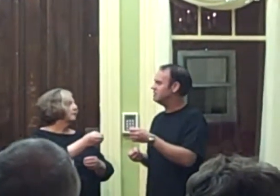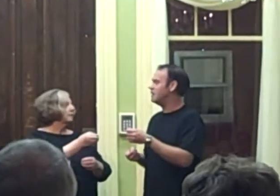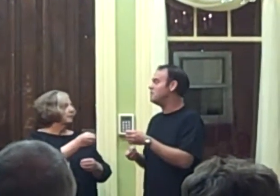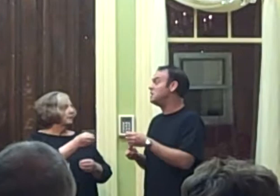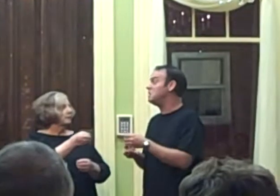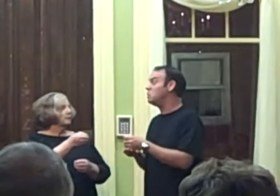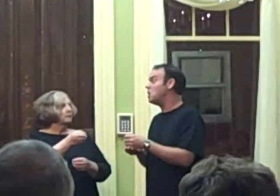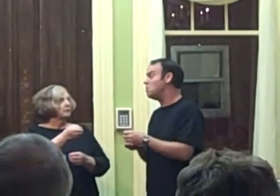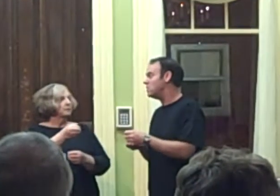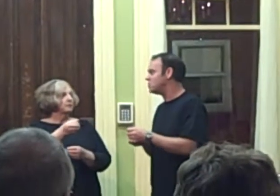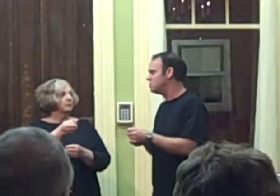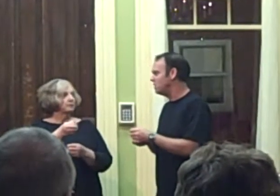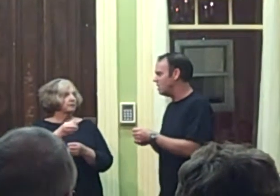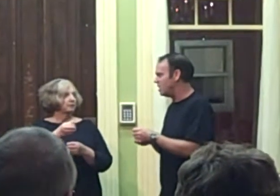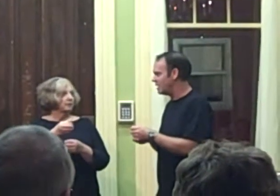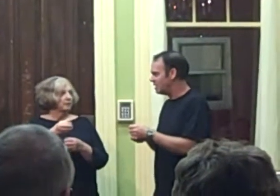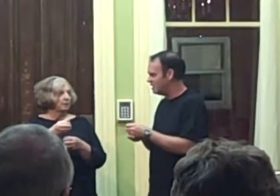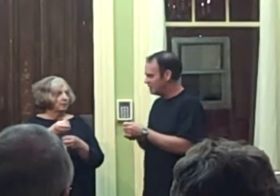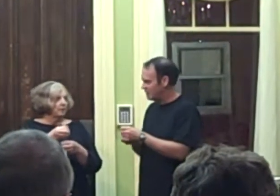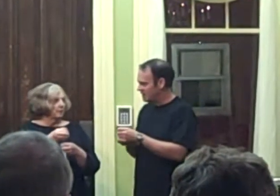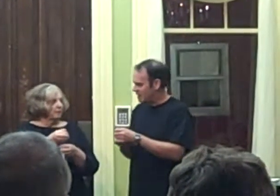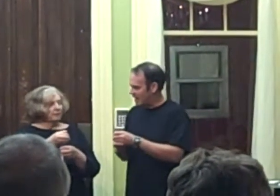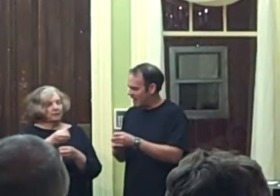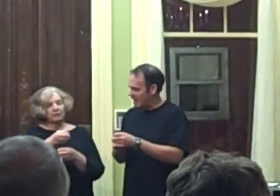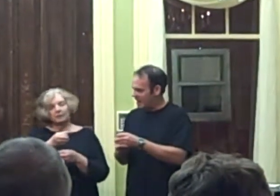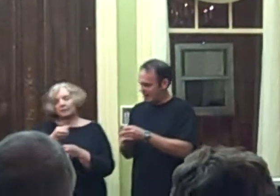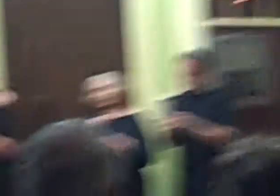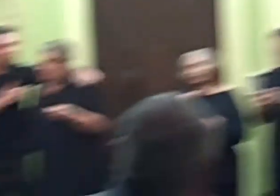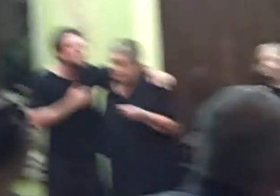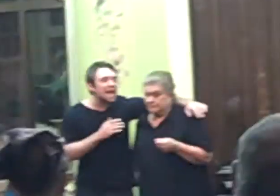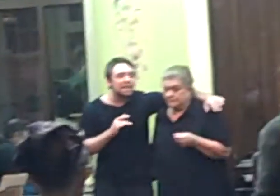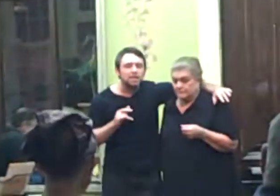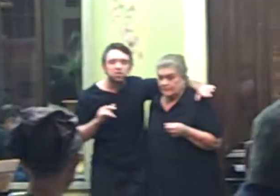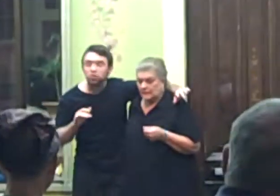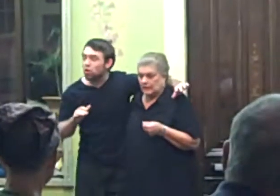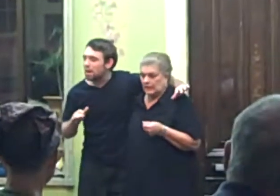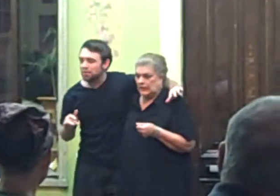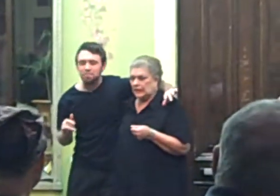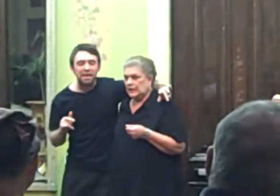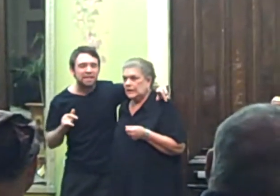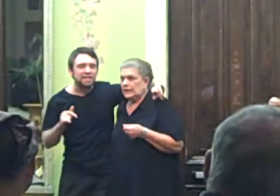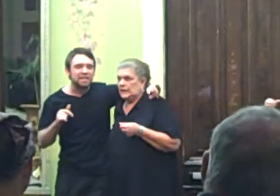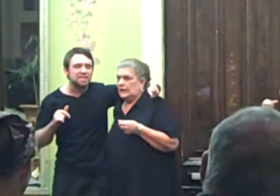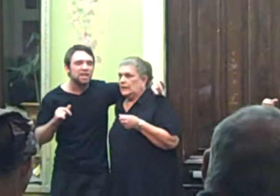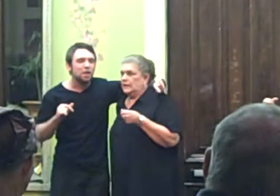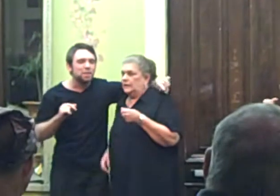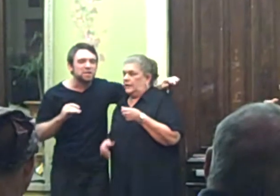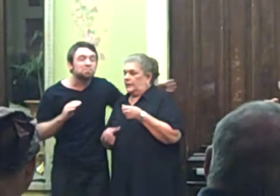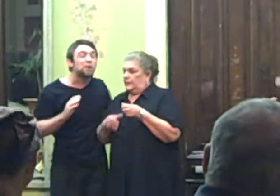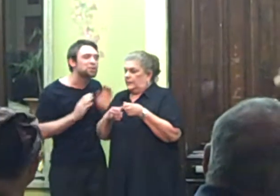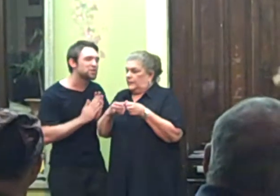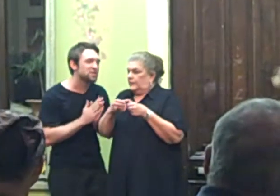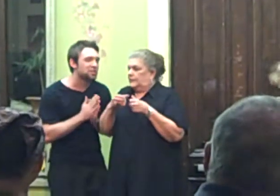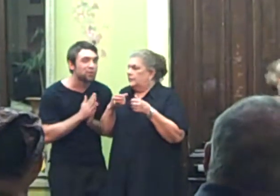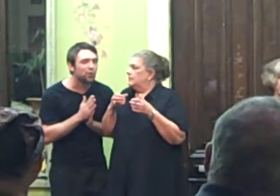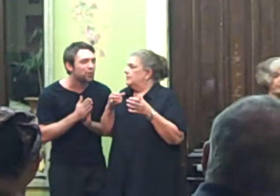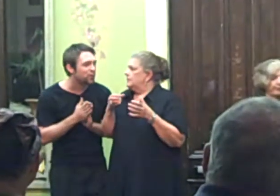I've been in Rome much too long. Now, how exactly did you go about making these purchases of yours